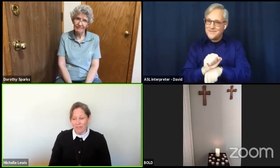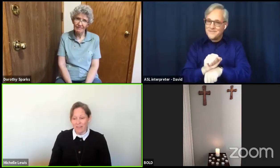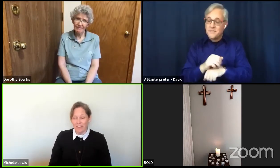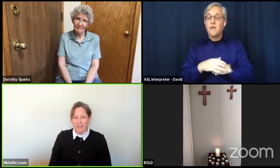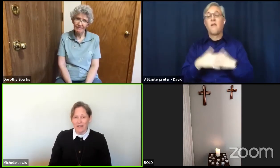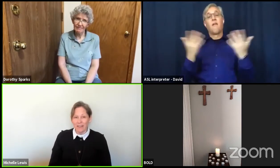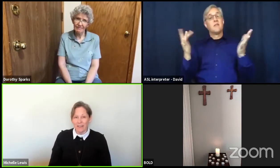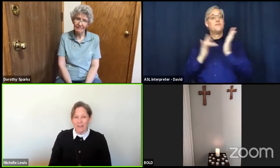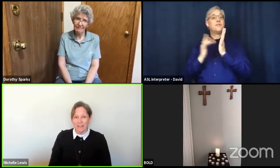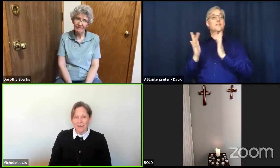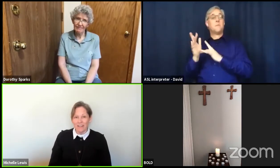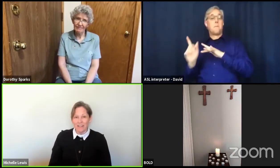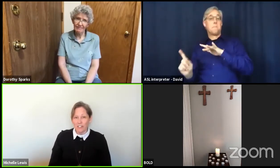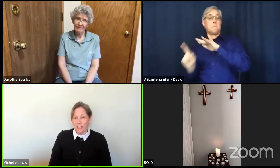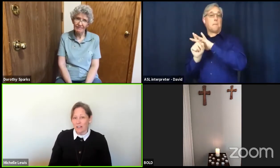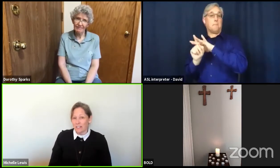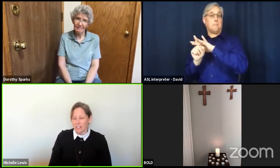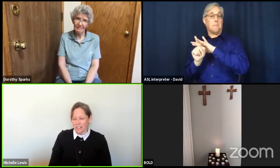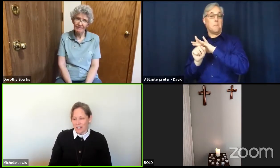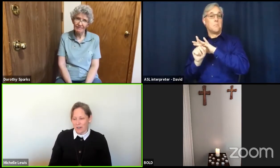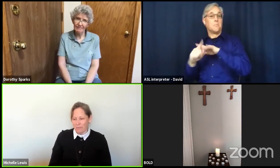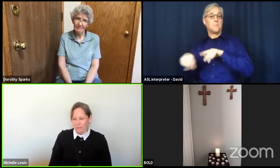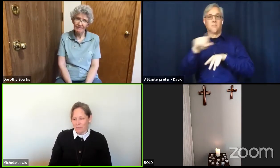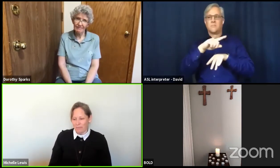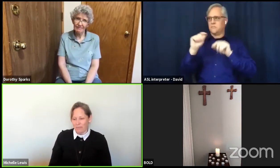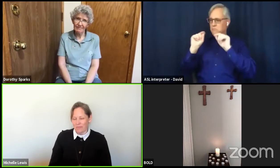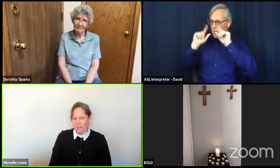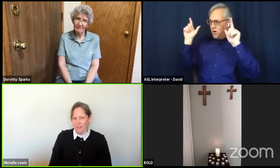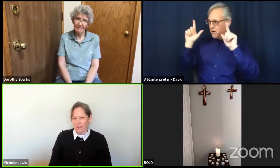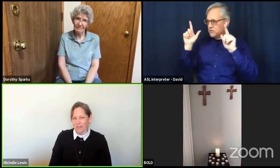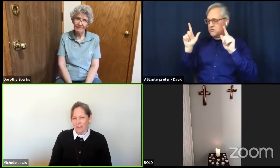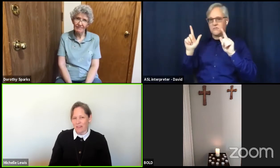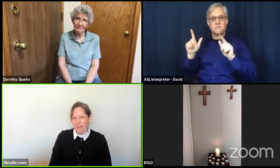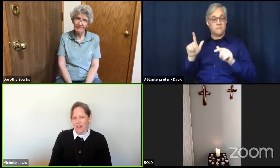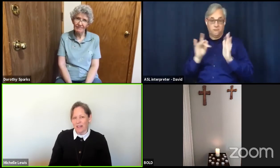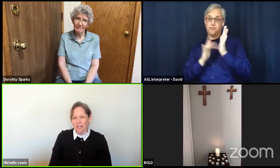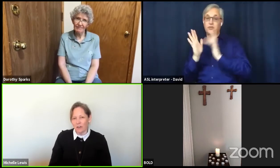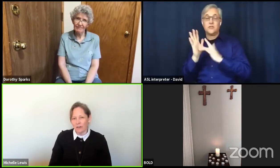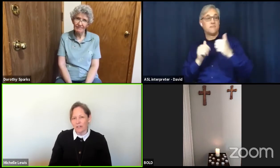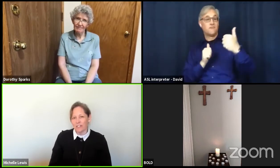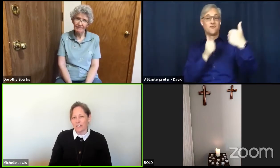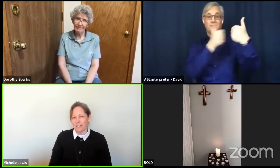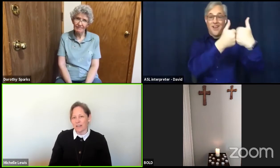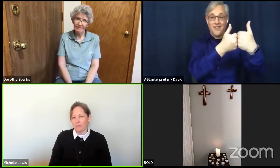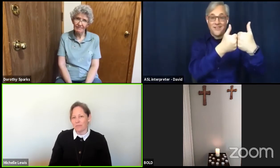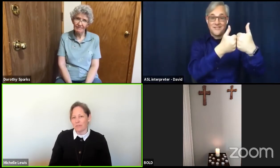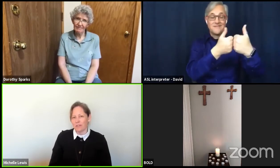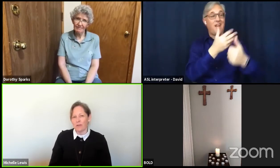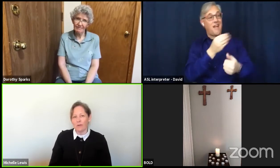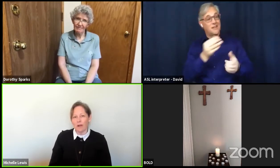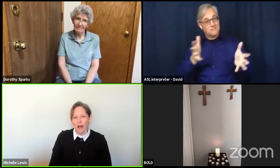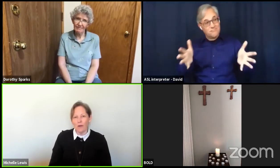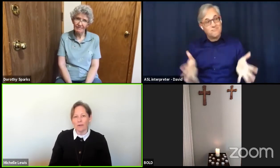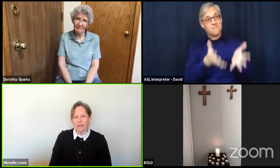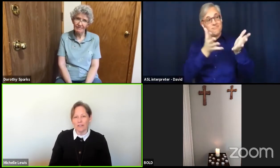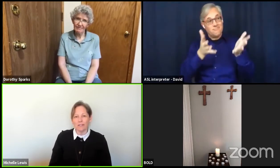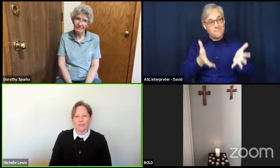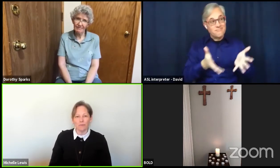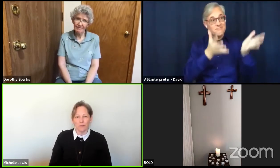challenges them, and encourages them to go out into the world